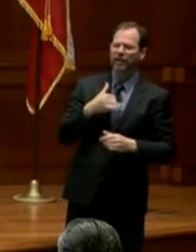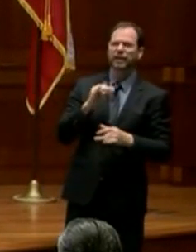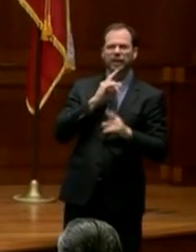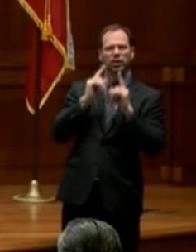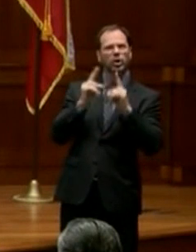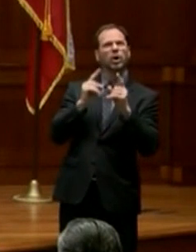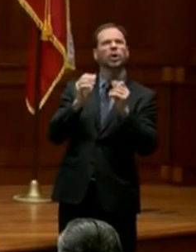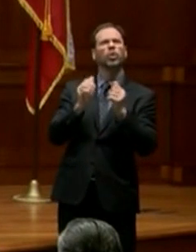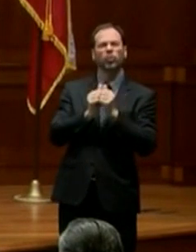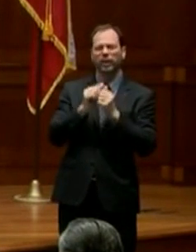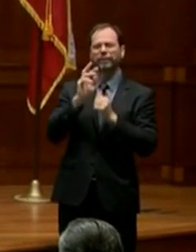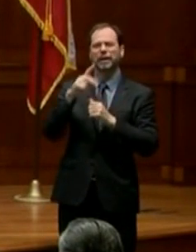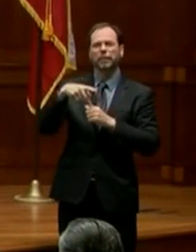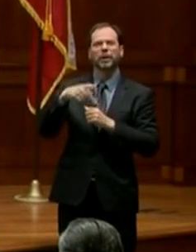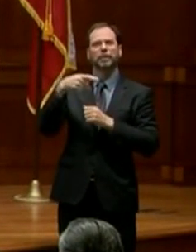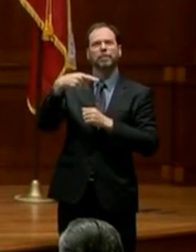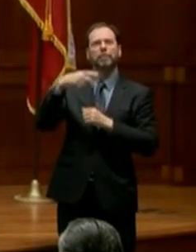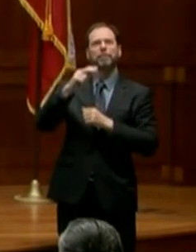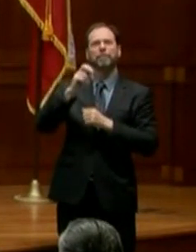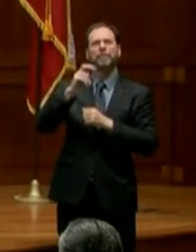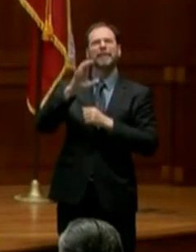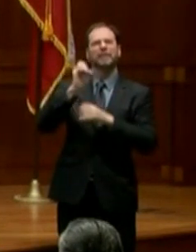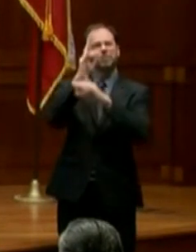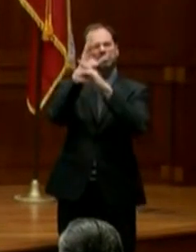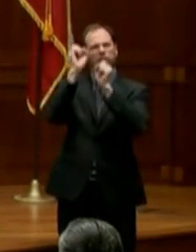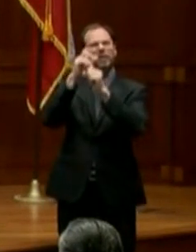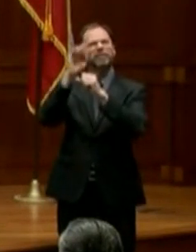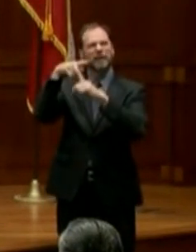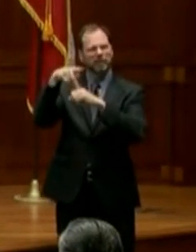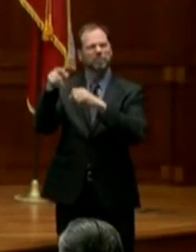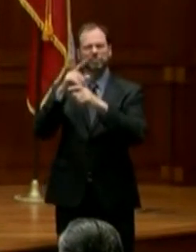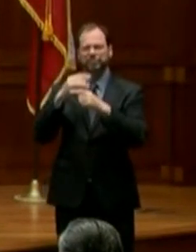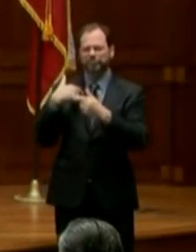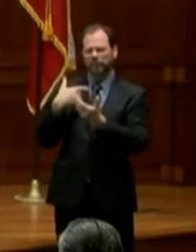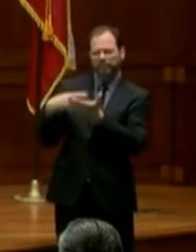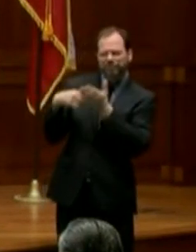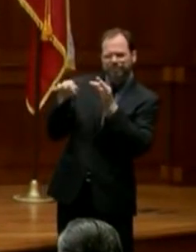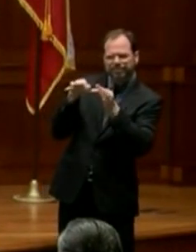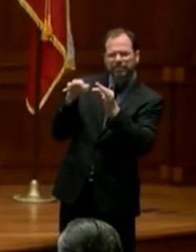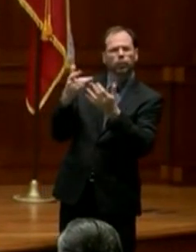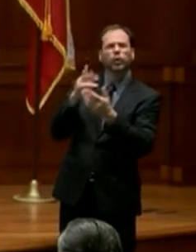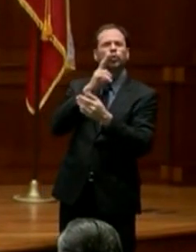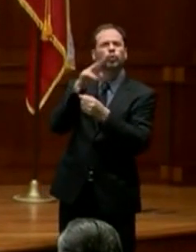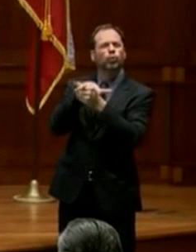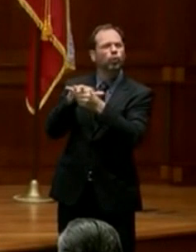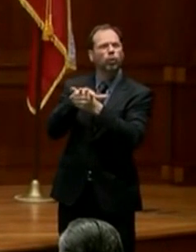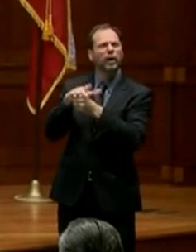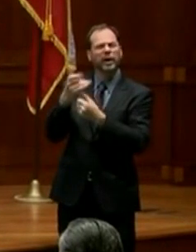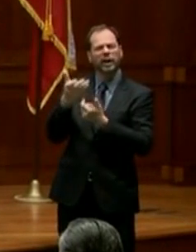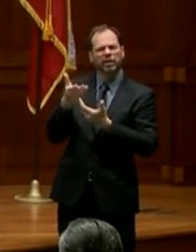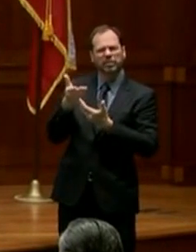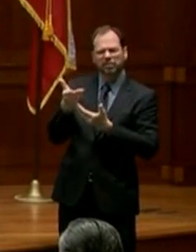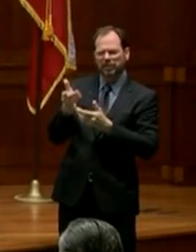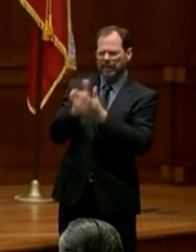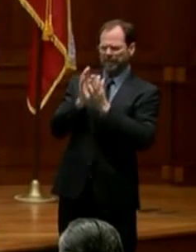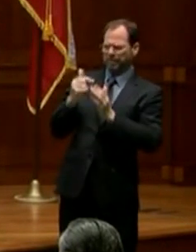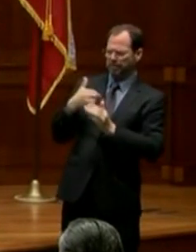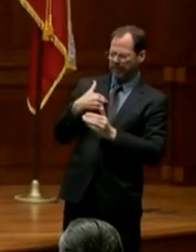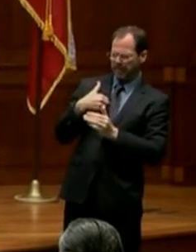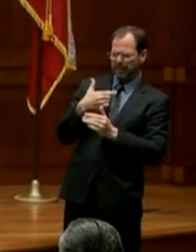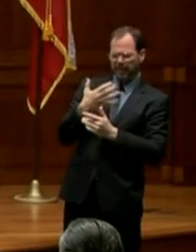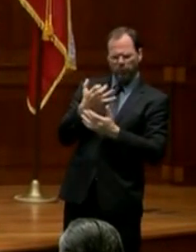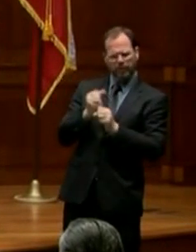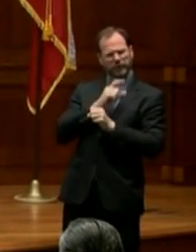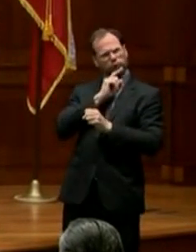call conversation with Vice President Pence where, among other things, we spoke about the situation in Harris County. In fact, he raised the issue with me because he wanted to make